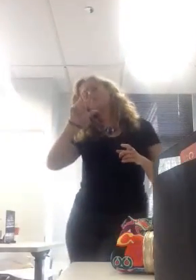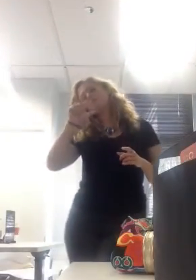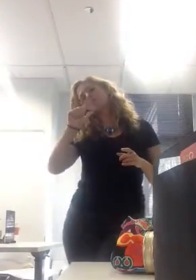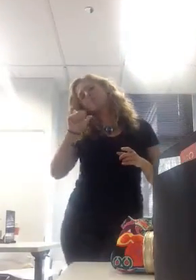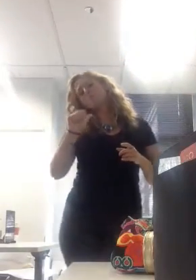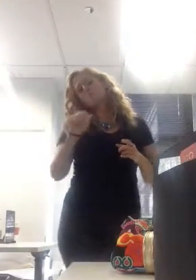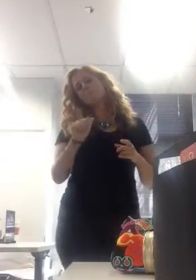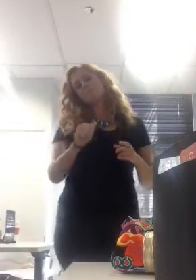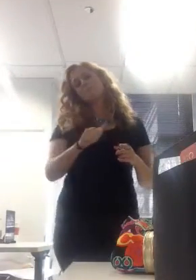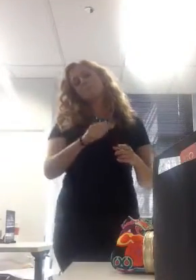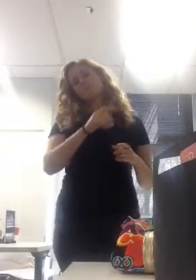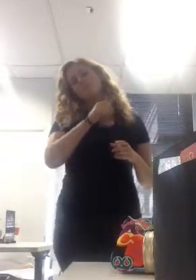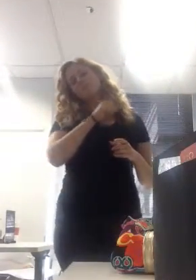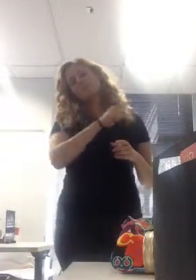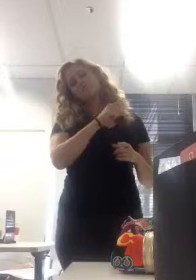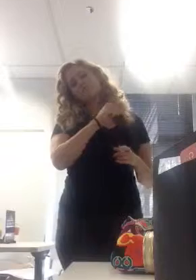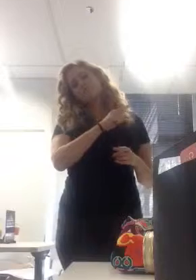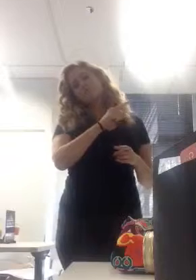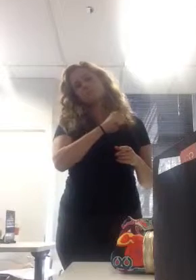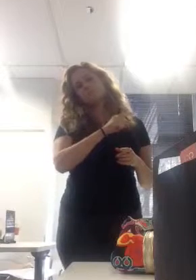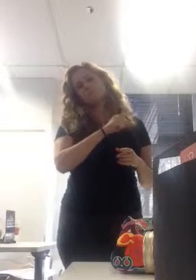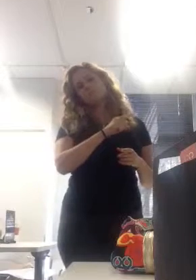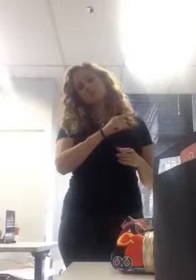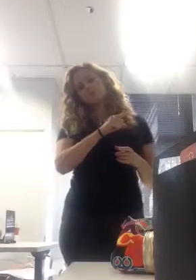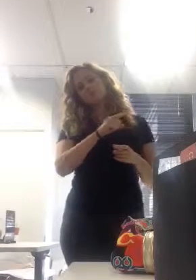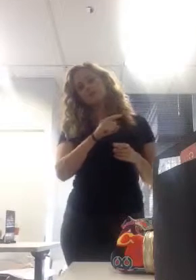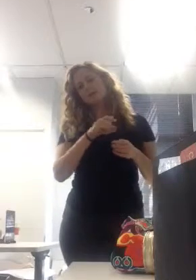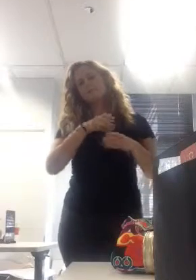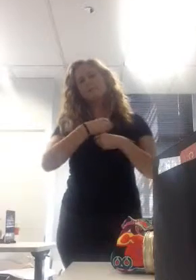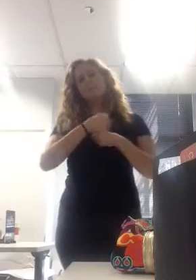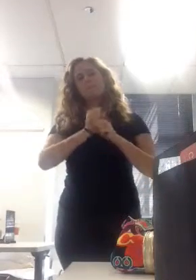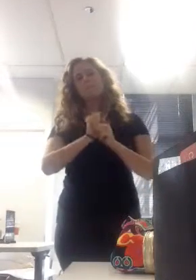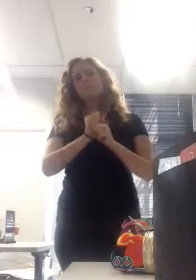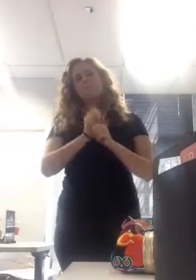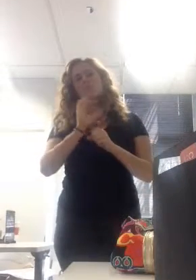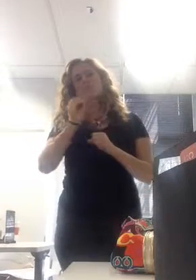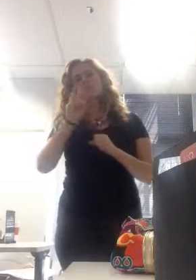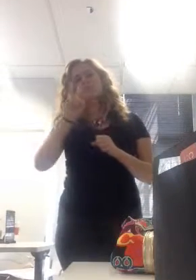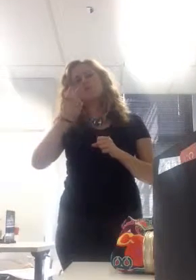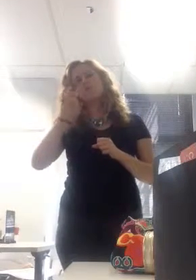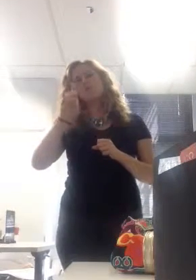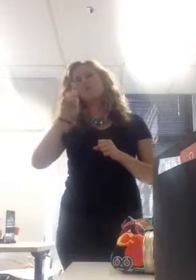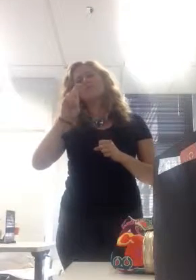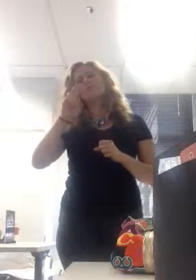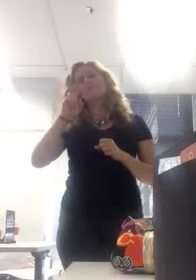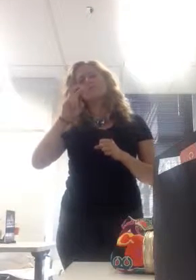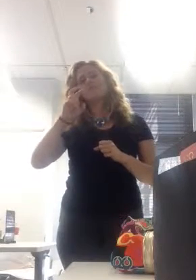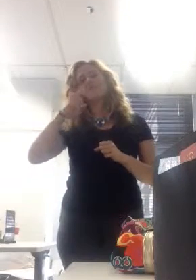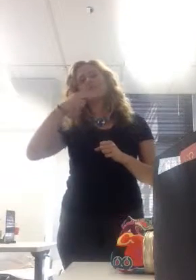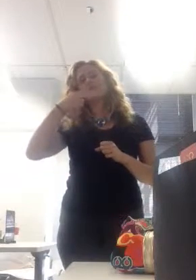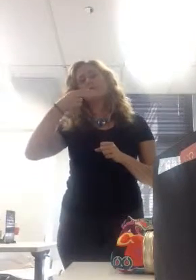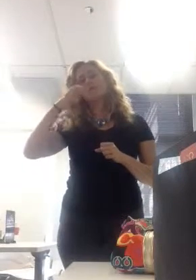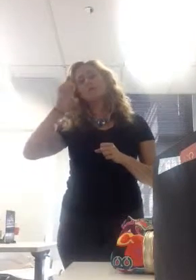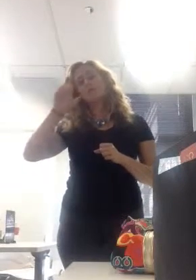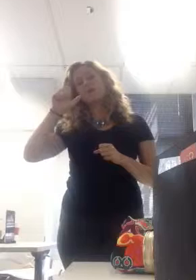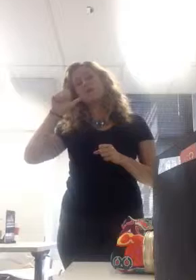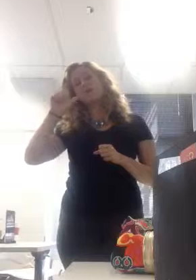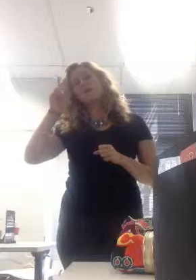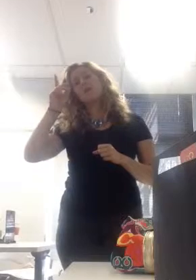factory and she has to make overhead pens because the economy needs overhead pens. Now when you're a factory, they will literally